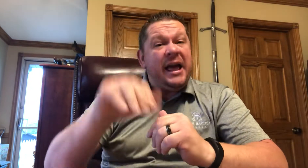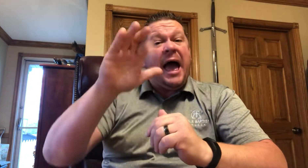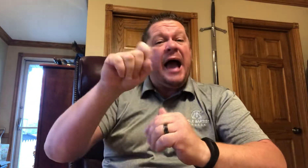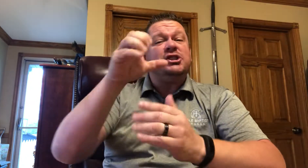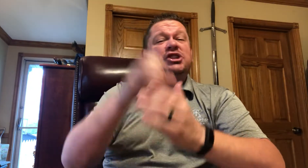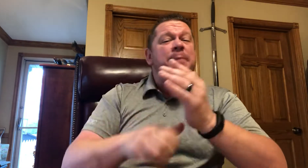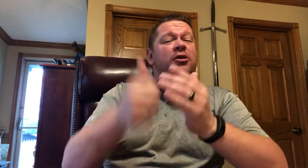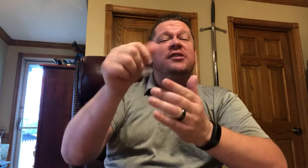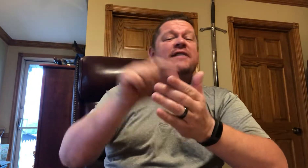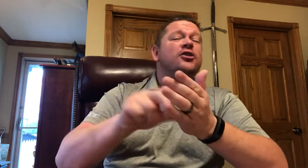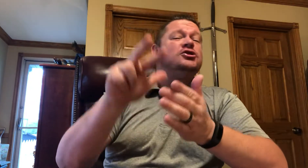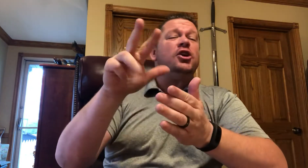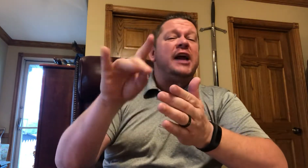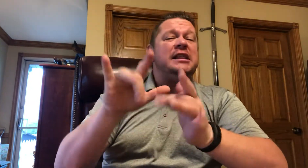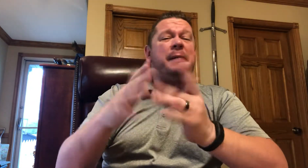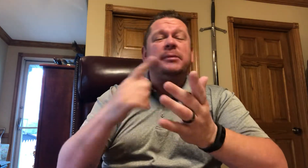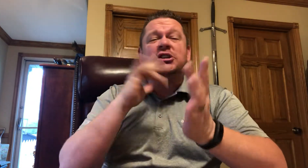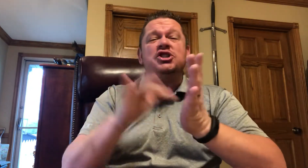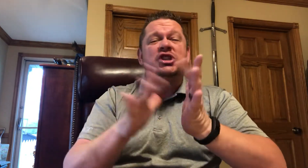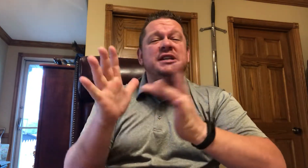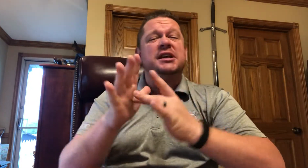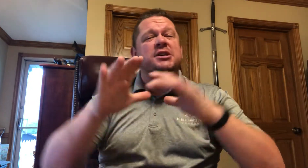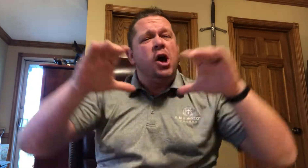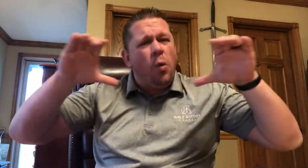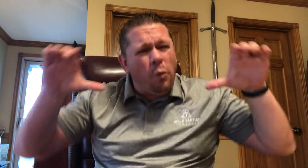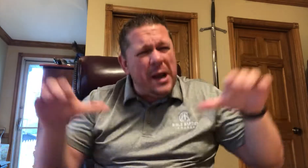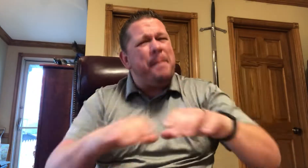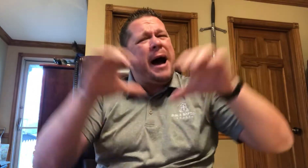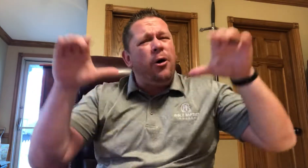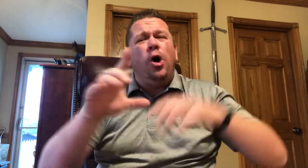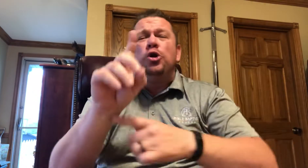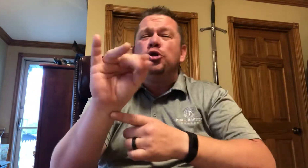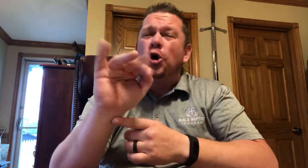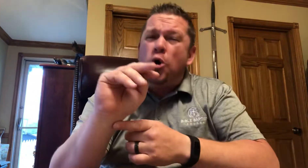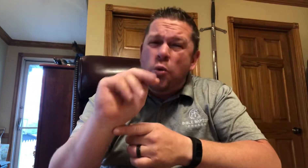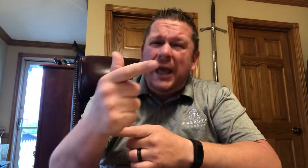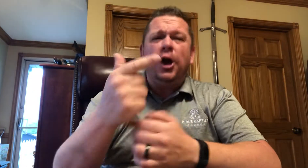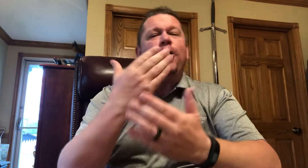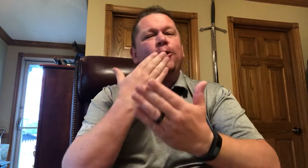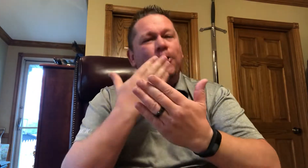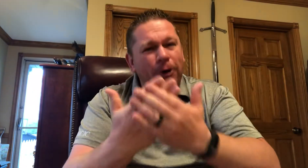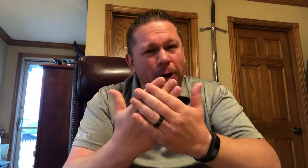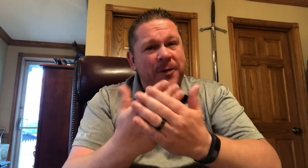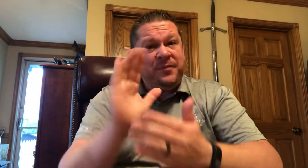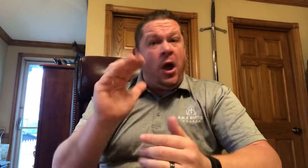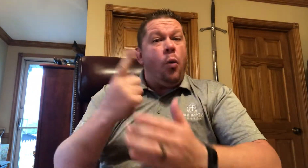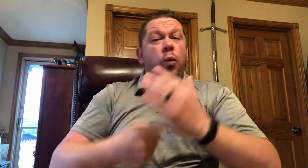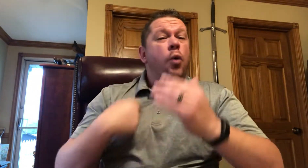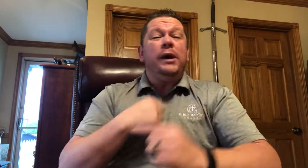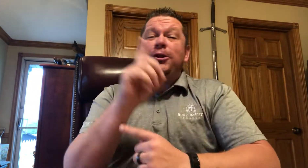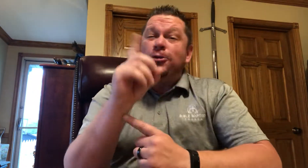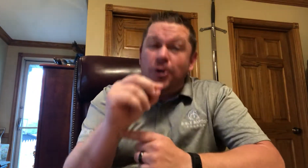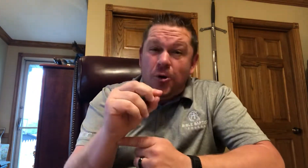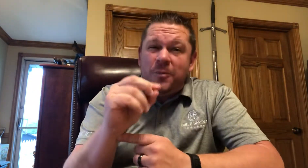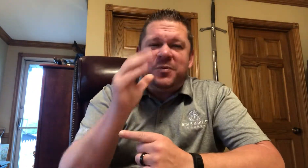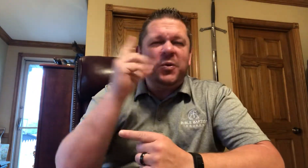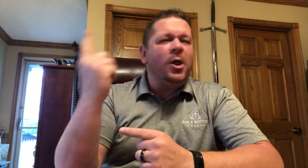Acts chapter 10 verse 38, the Bible says, Jesus went about doing good. What we do will